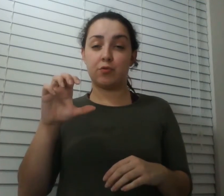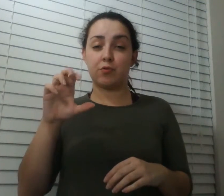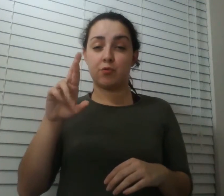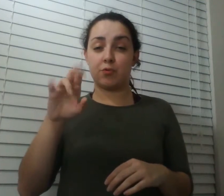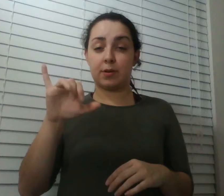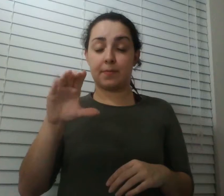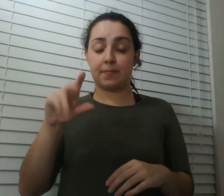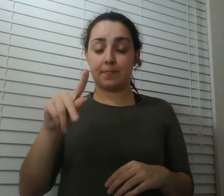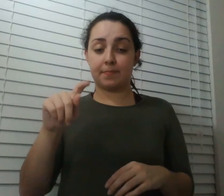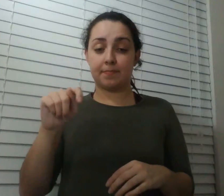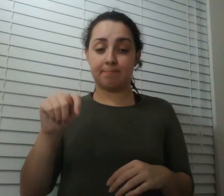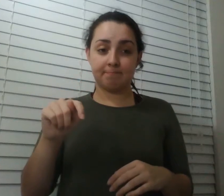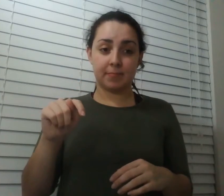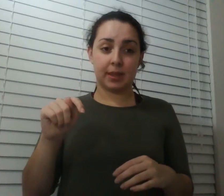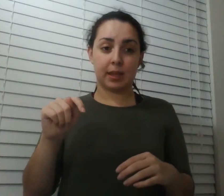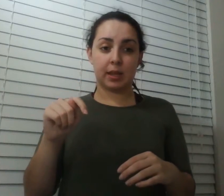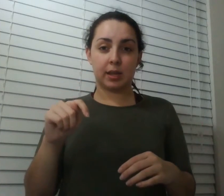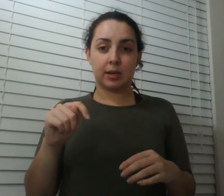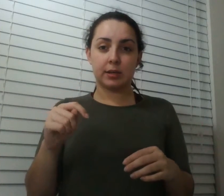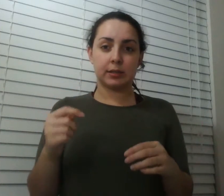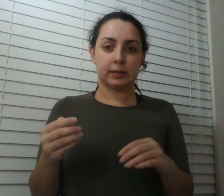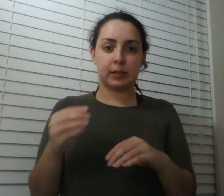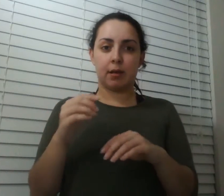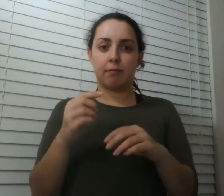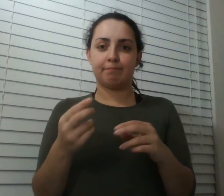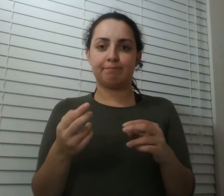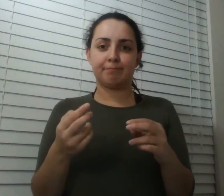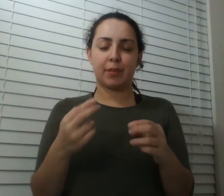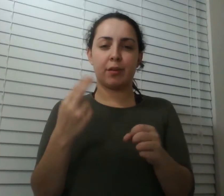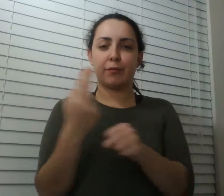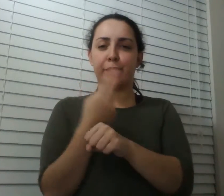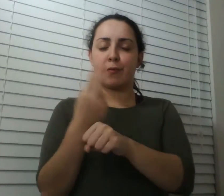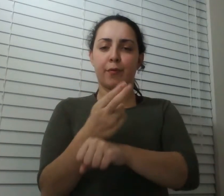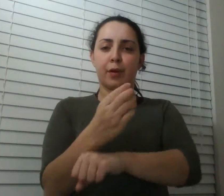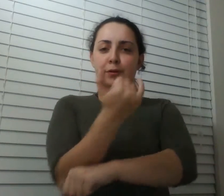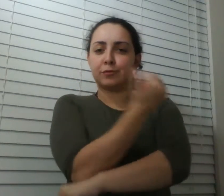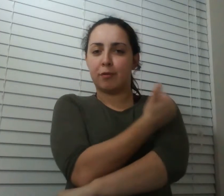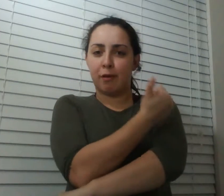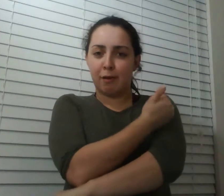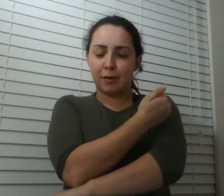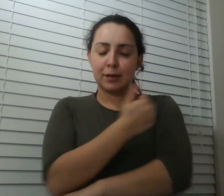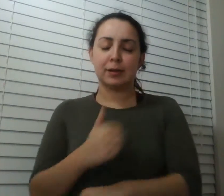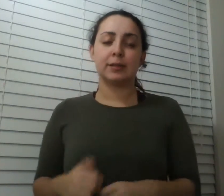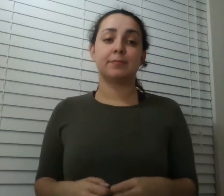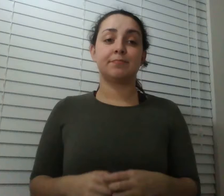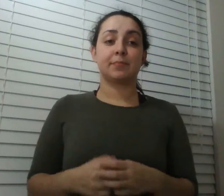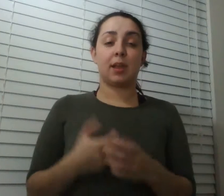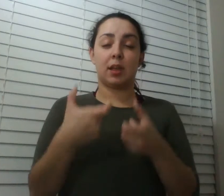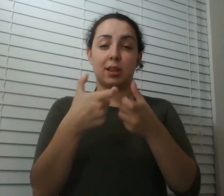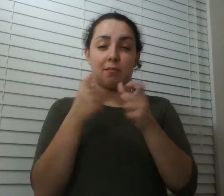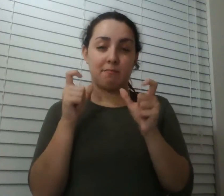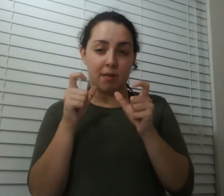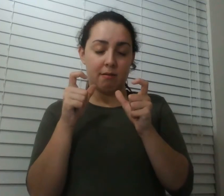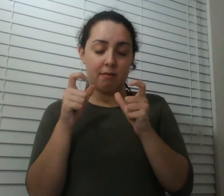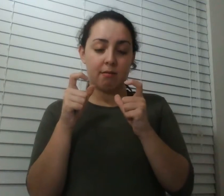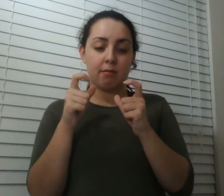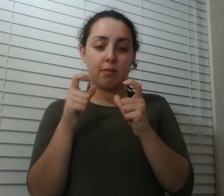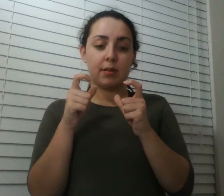okay sort of like the hulk hogan of crickets first of all he says they're a little bulkier than your average cricket and they tend to have very strong